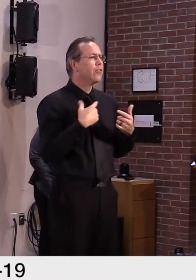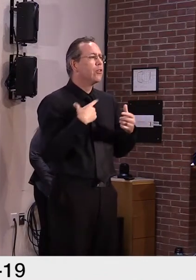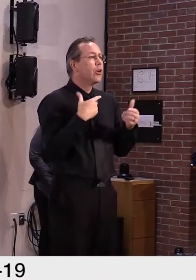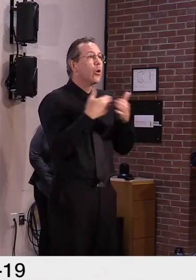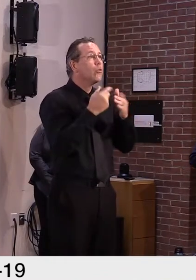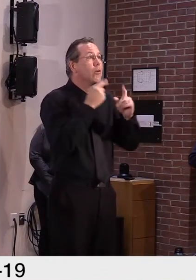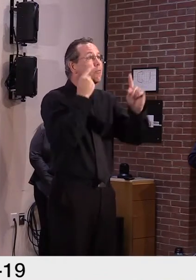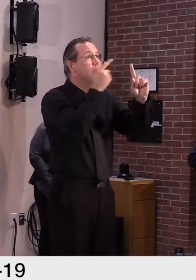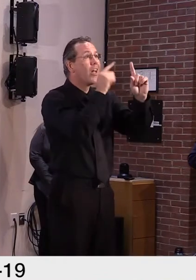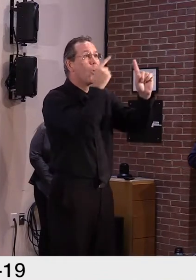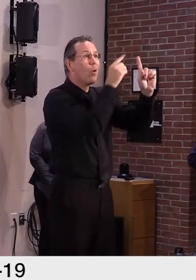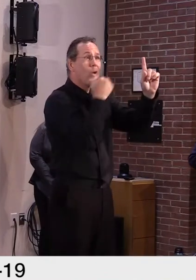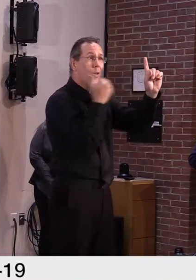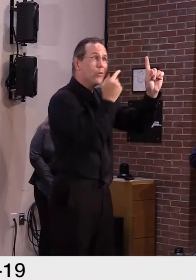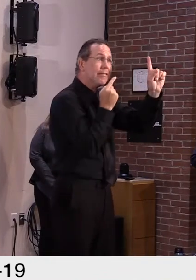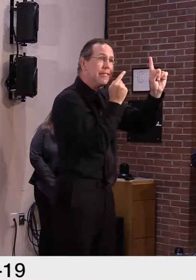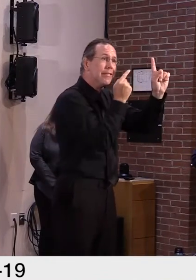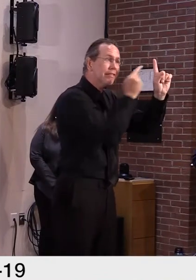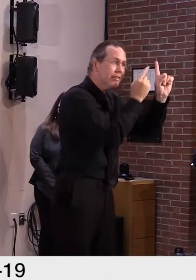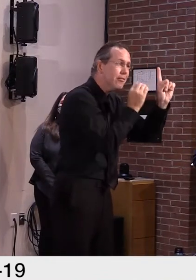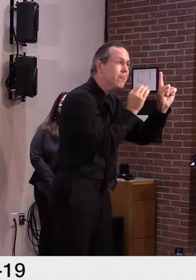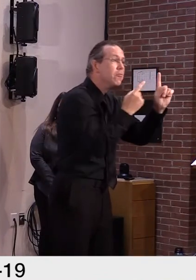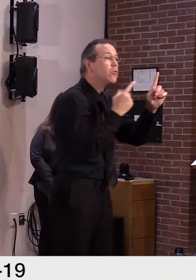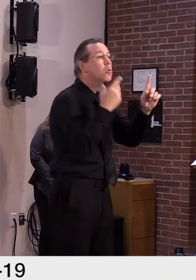And I think it's going to be essential in the future.